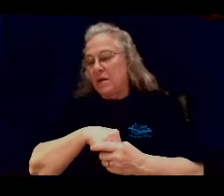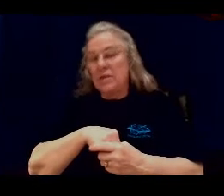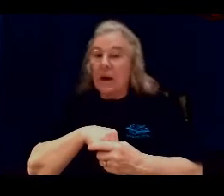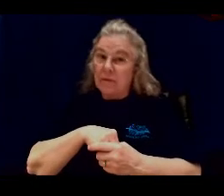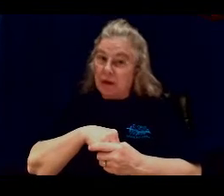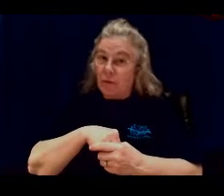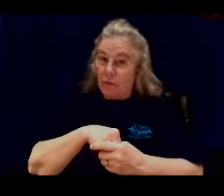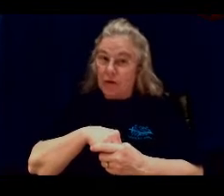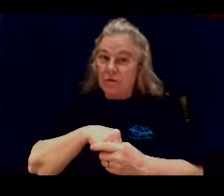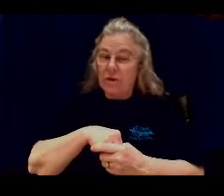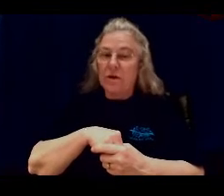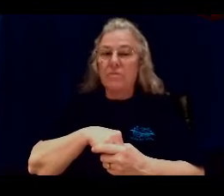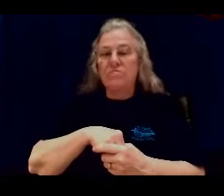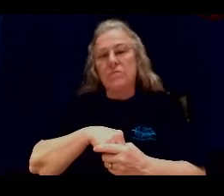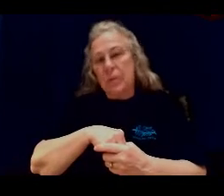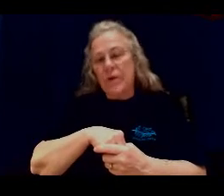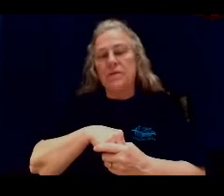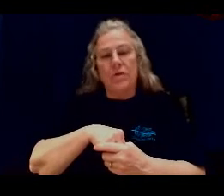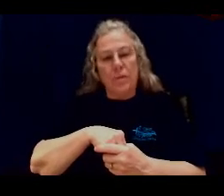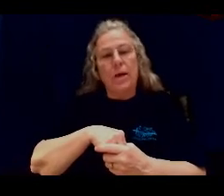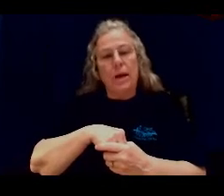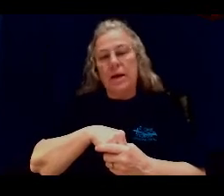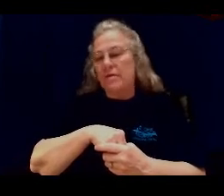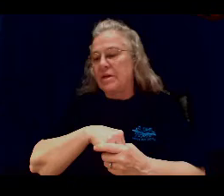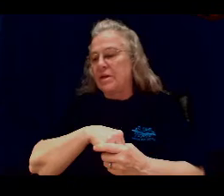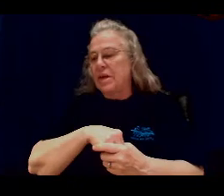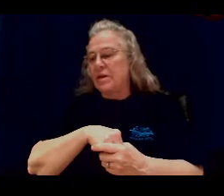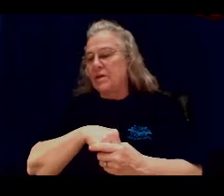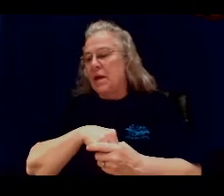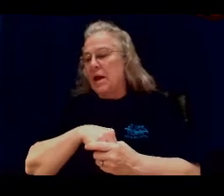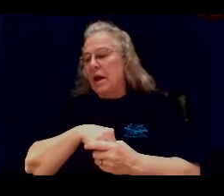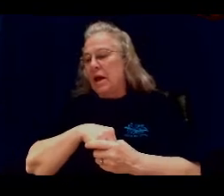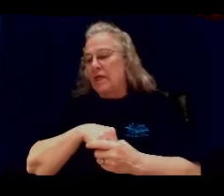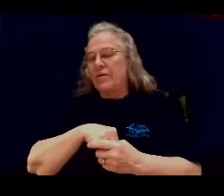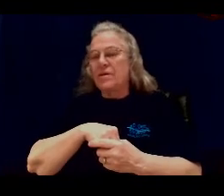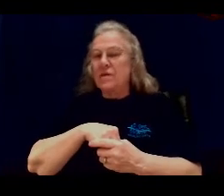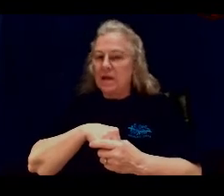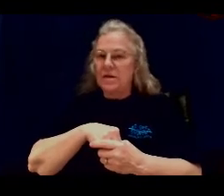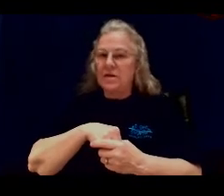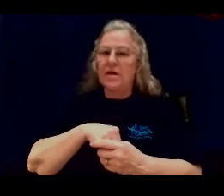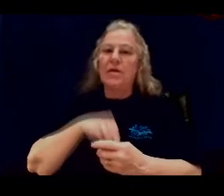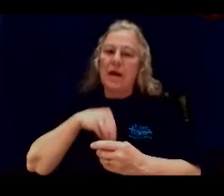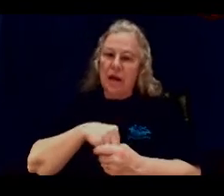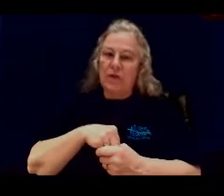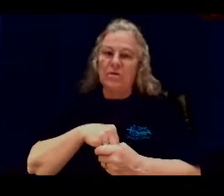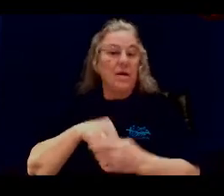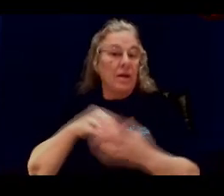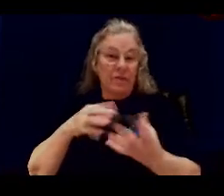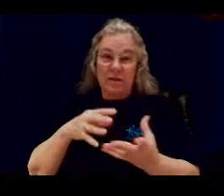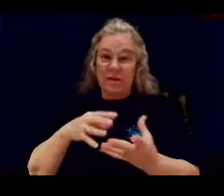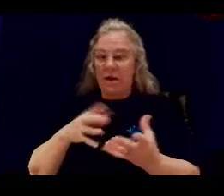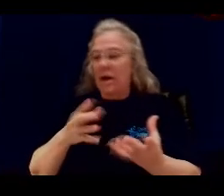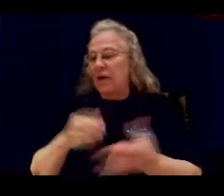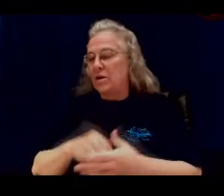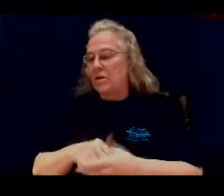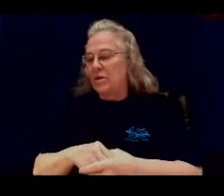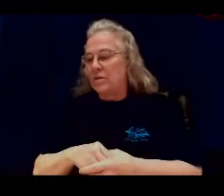sometimes I don't use it. Depends on the meaning of the sentence. If it's necessary, I use it. If it's not, I don't.